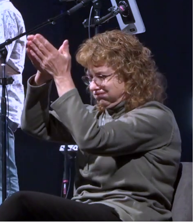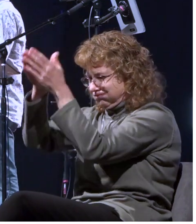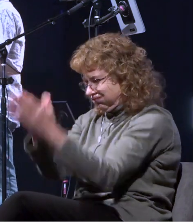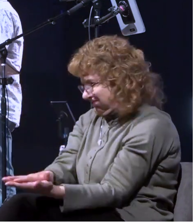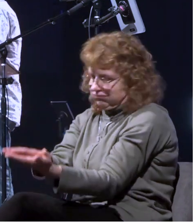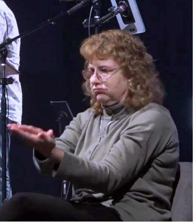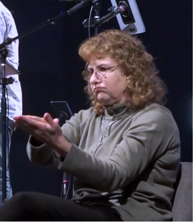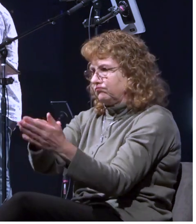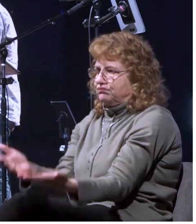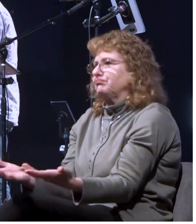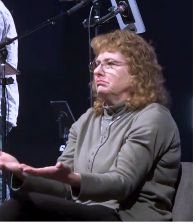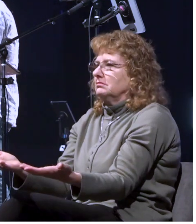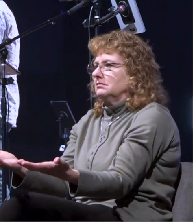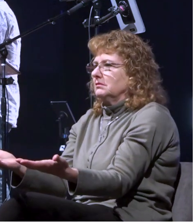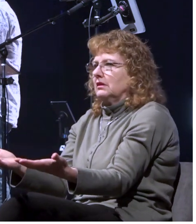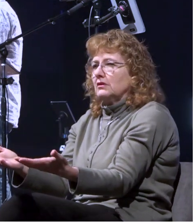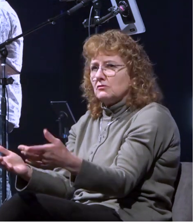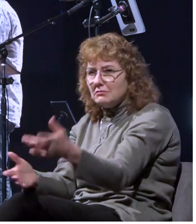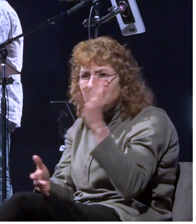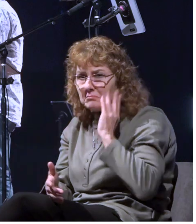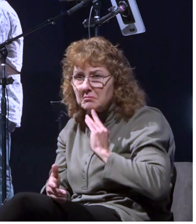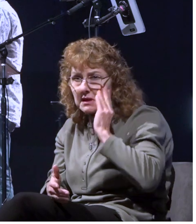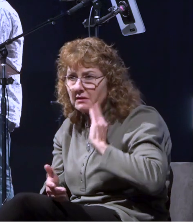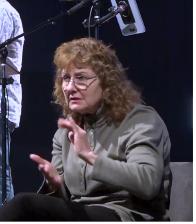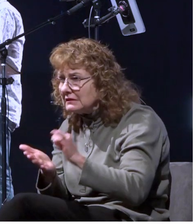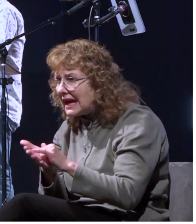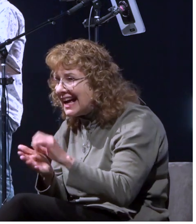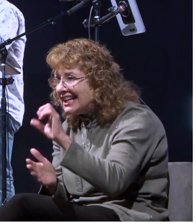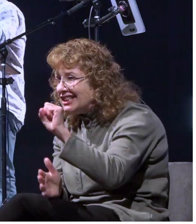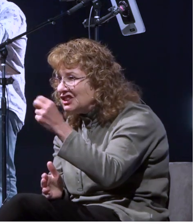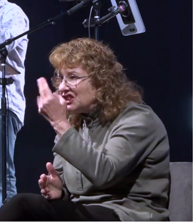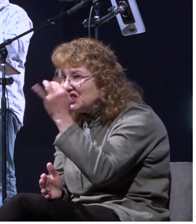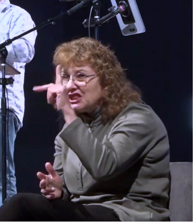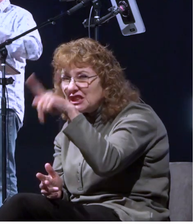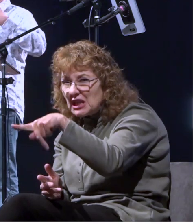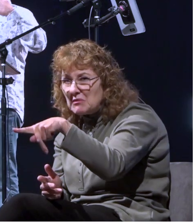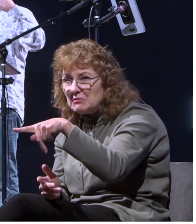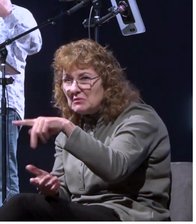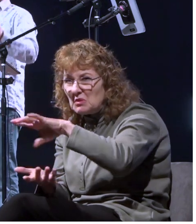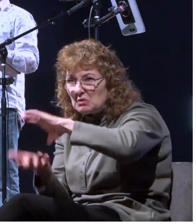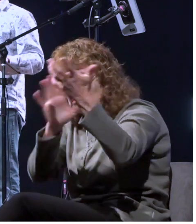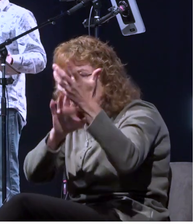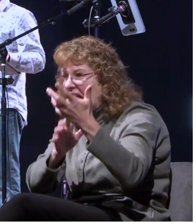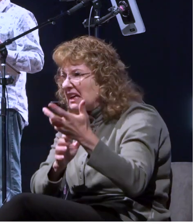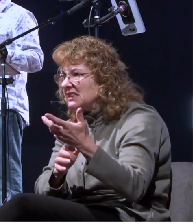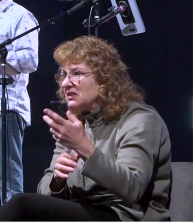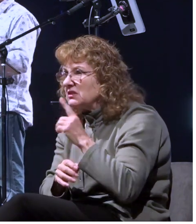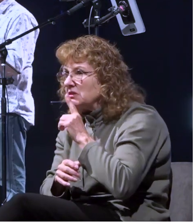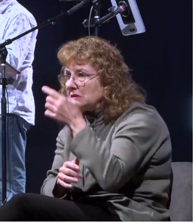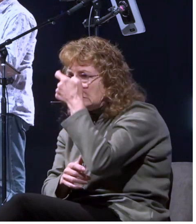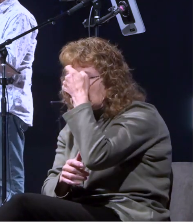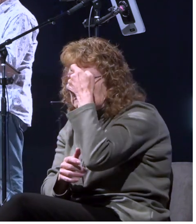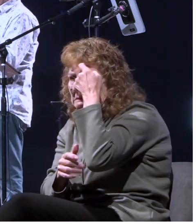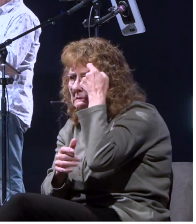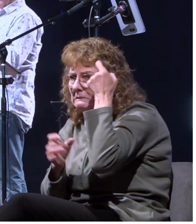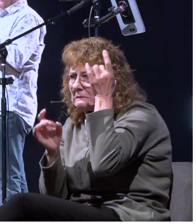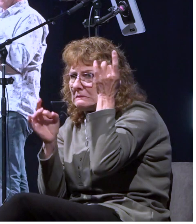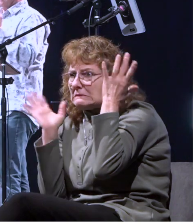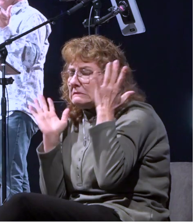shipwreck uh it is it is profoundly traumatic when i was a kid um and this